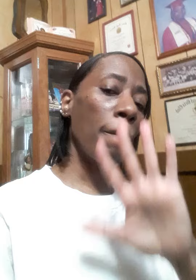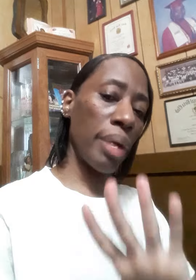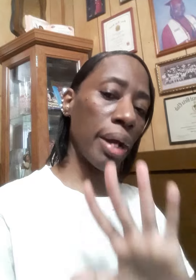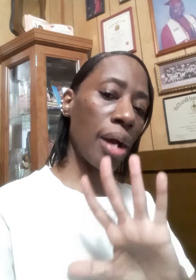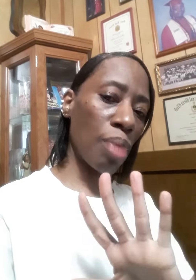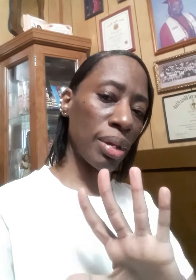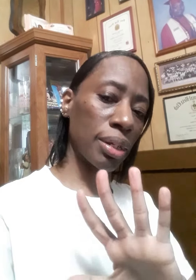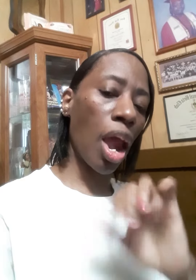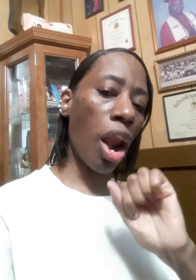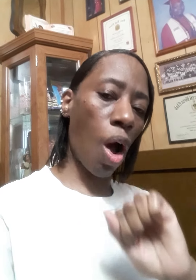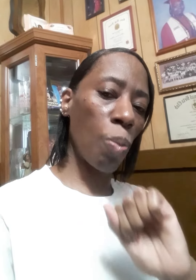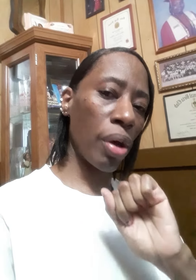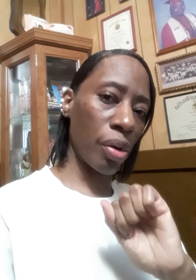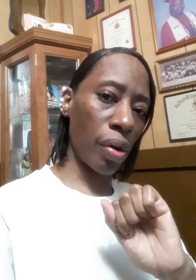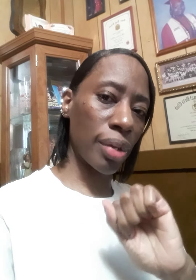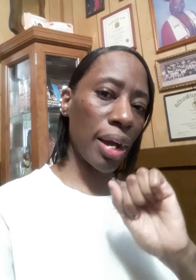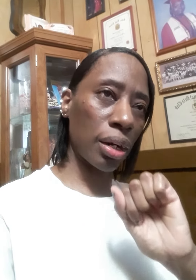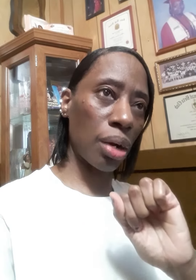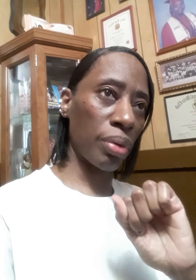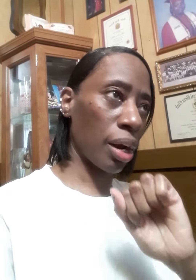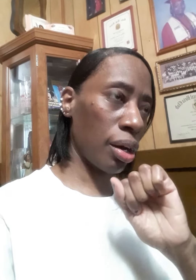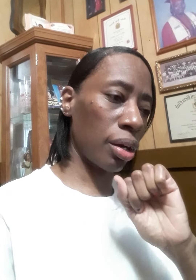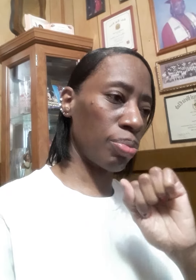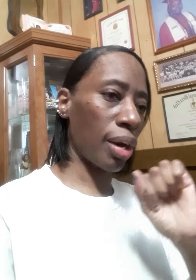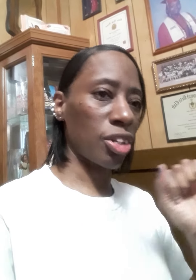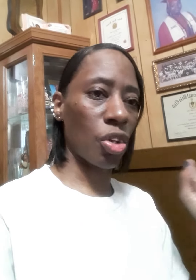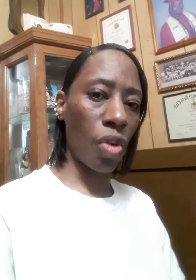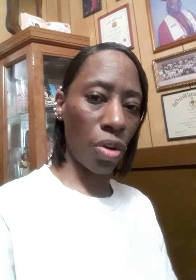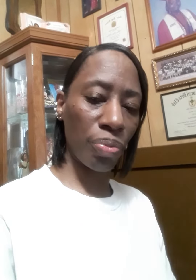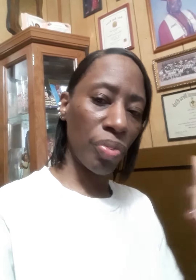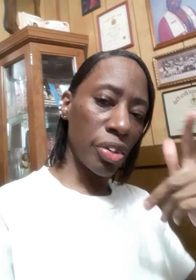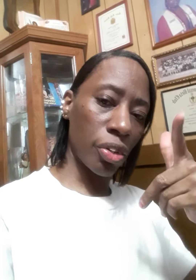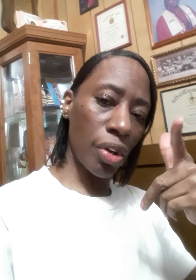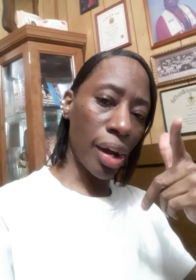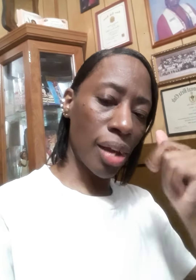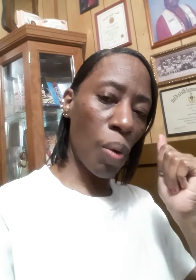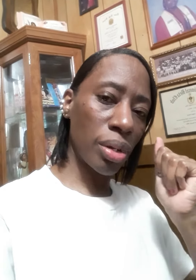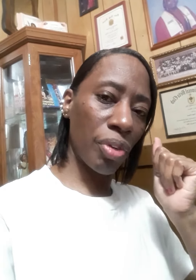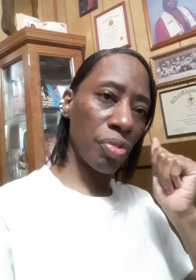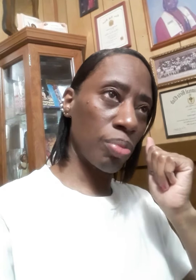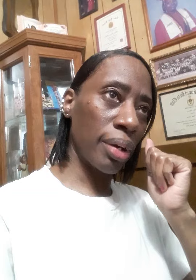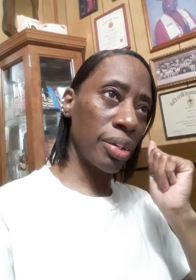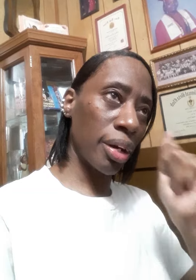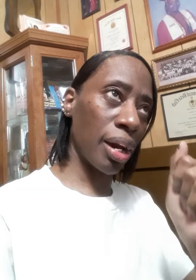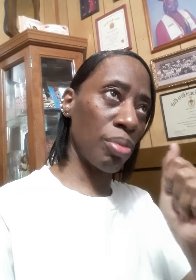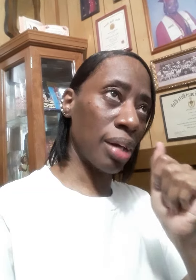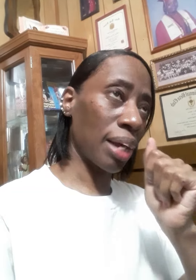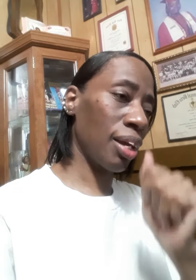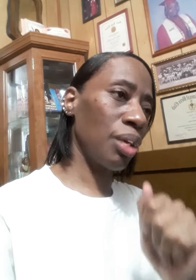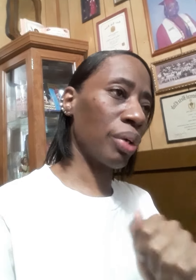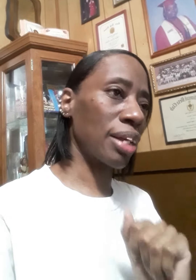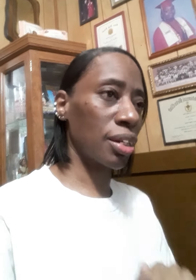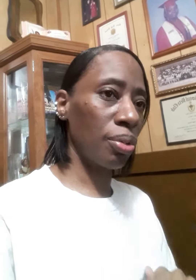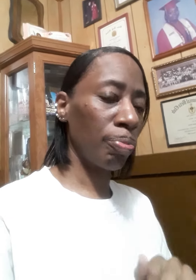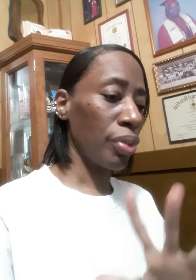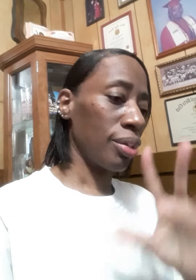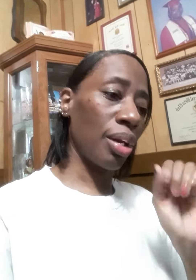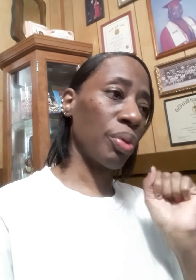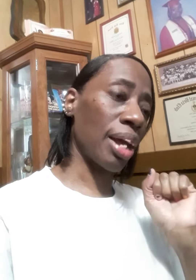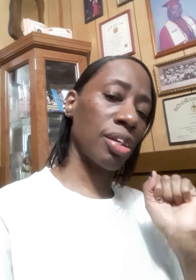Big comments, long paragraphs. I cut up and I cut up and I show off. So you guys, I watch a video from beginning to the end because I tell you what I see, tell you what I saw,